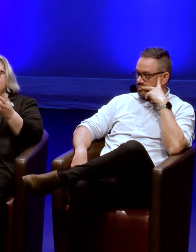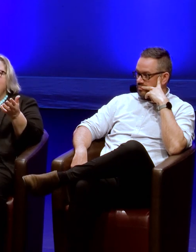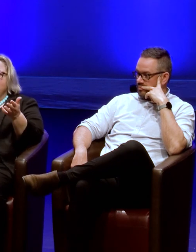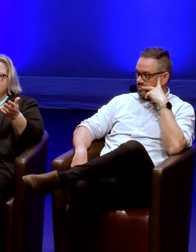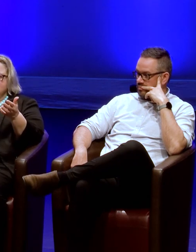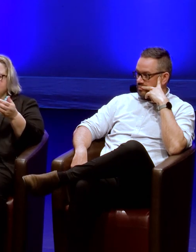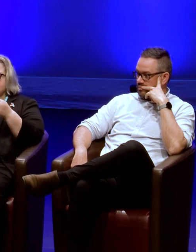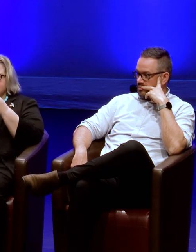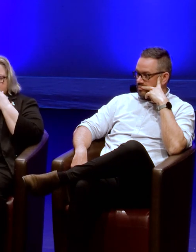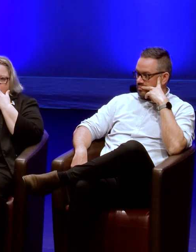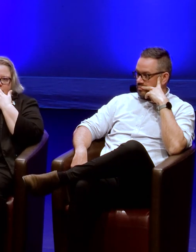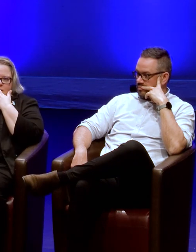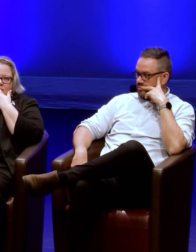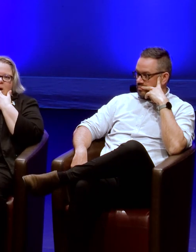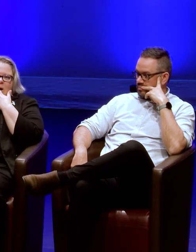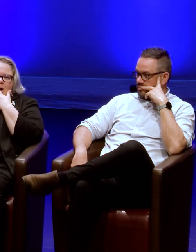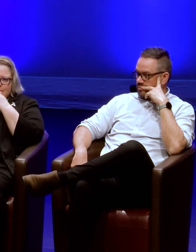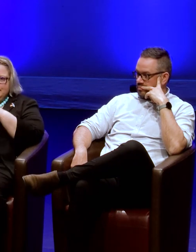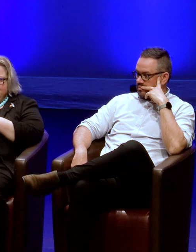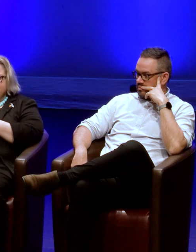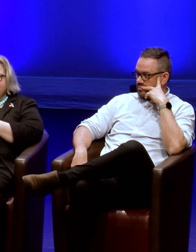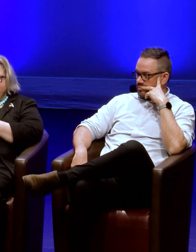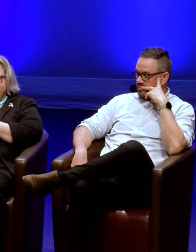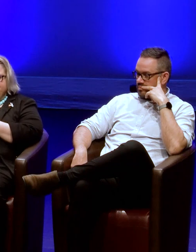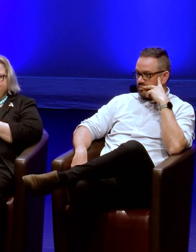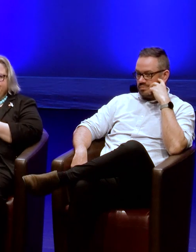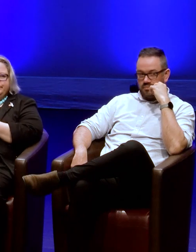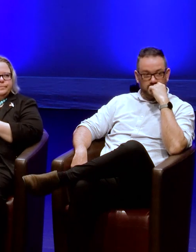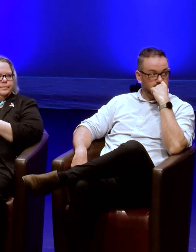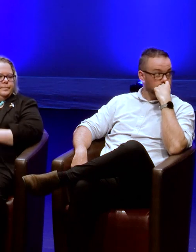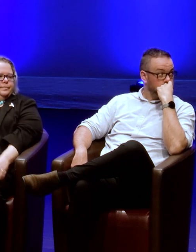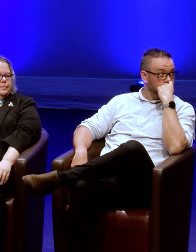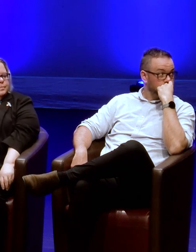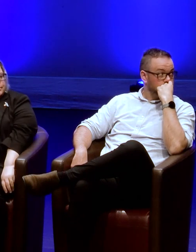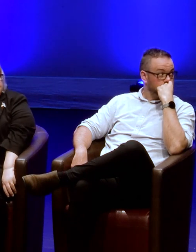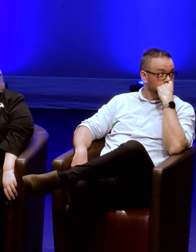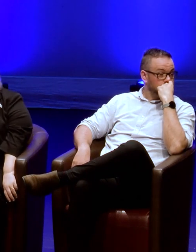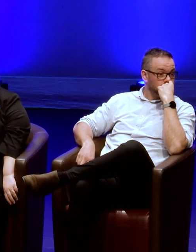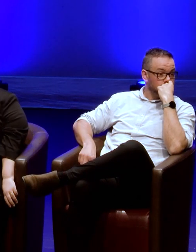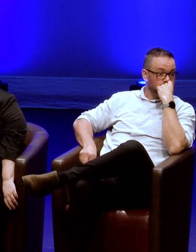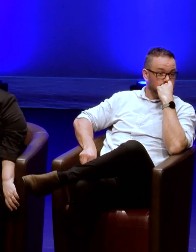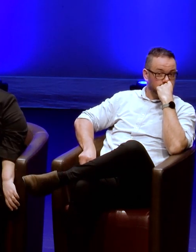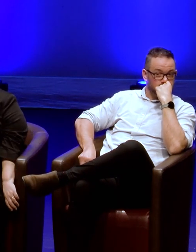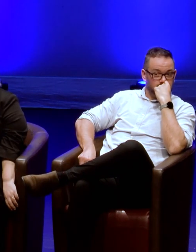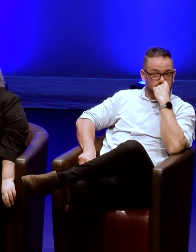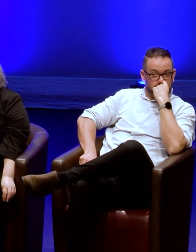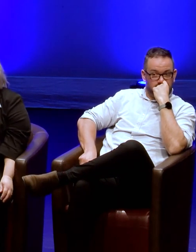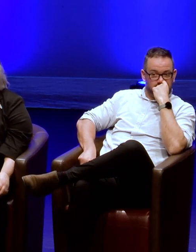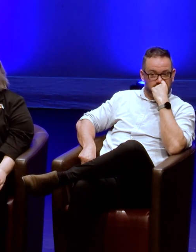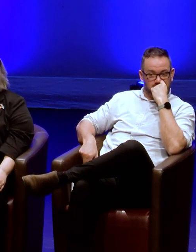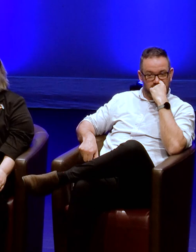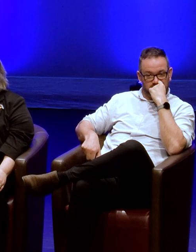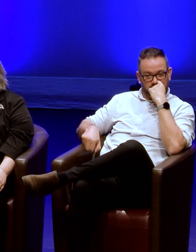and see what happens. I'm really excited about it as well. That sounds awesome. A fantastic discussion. Unfortunately, we've run out of time.